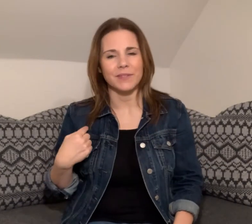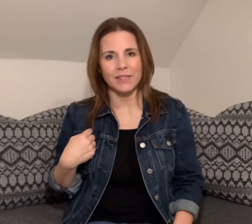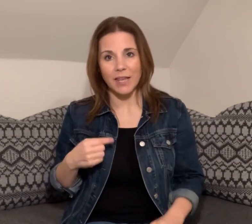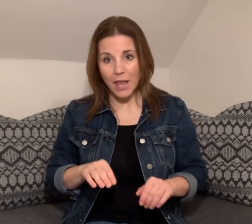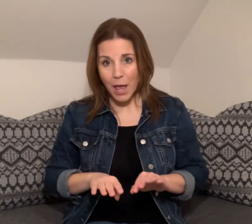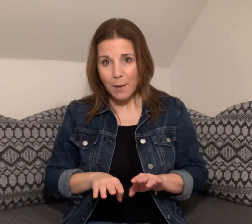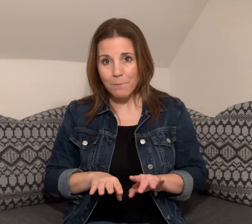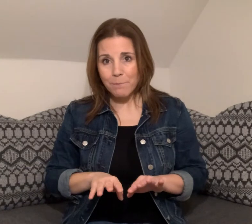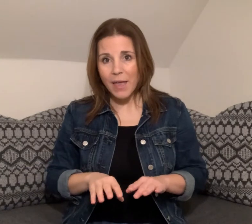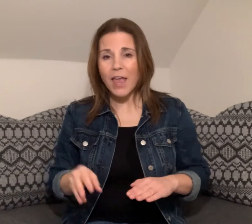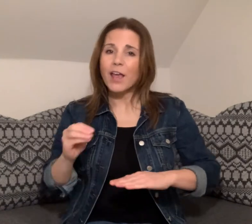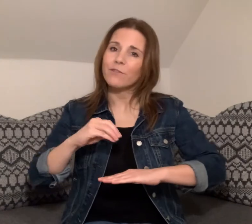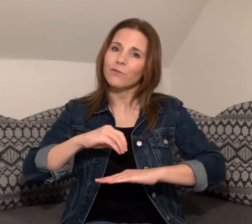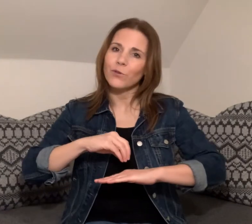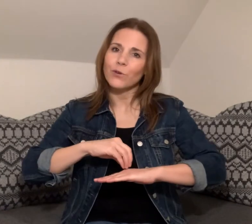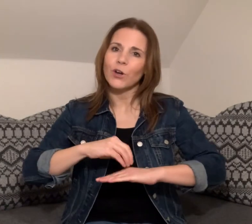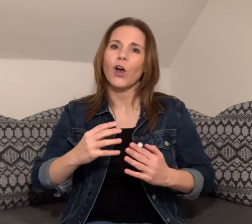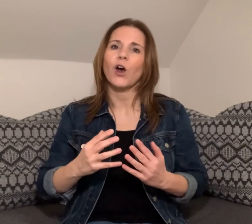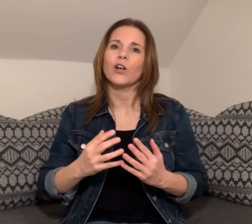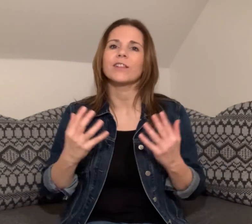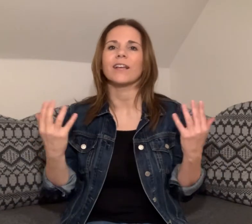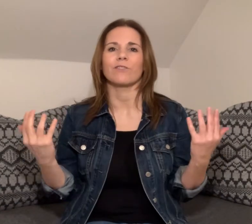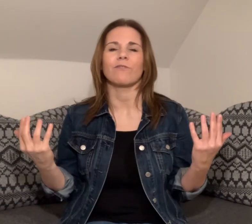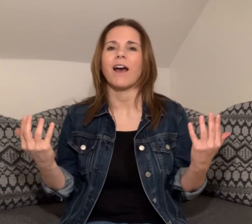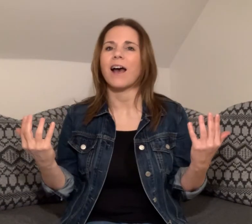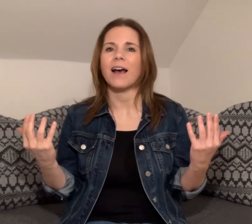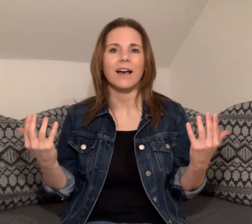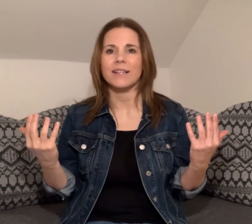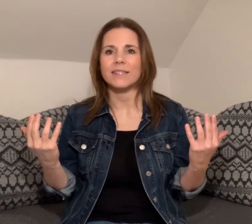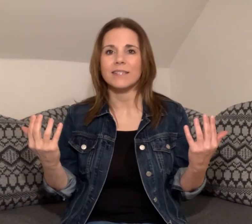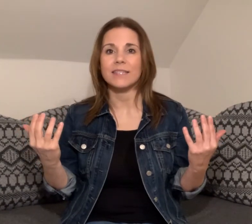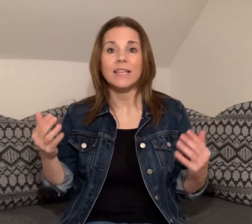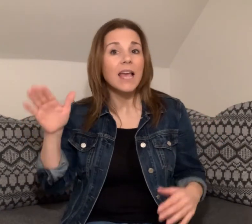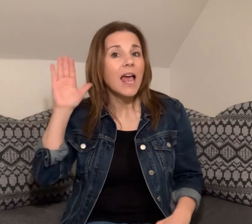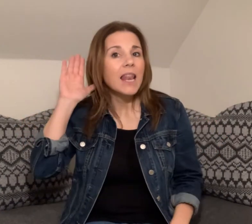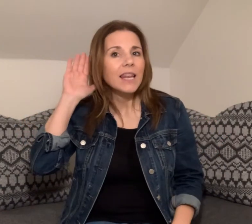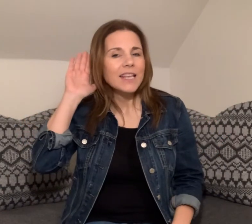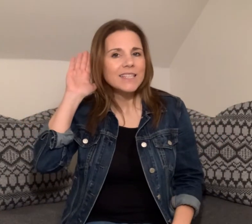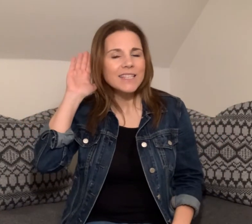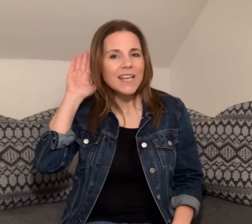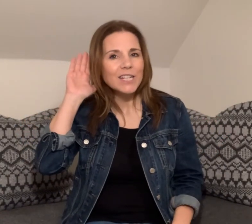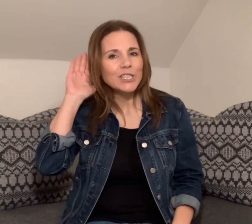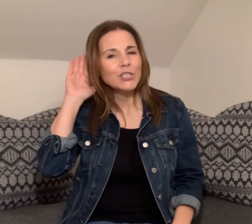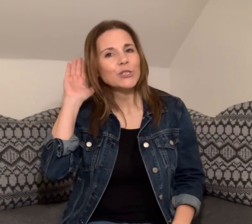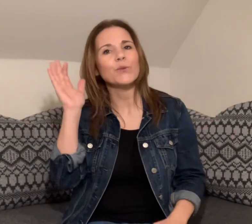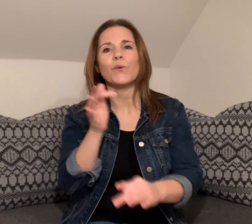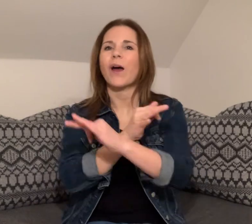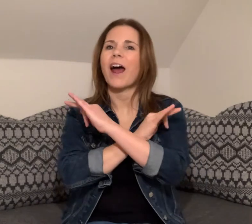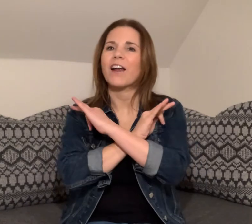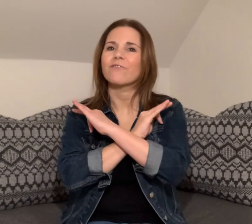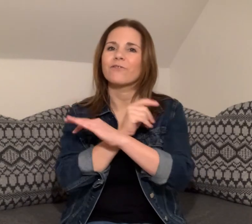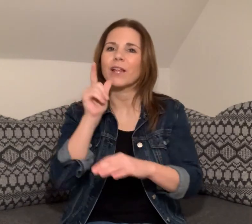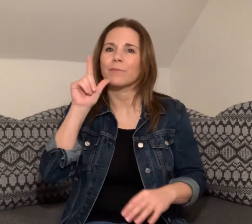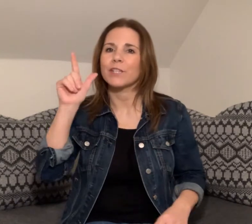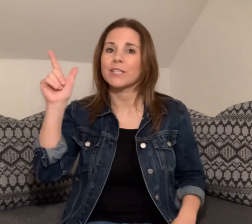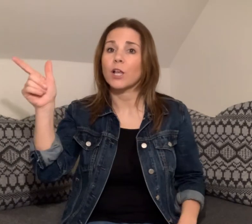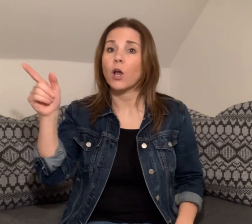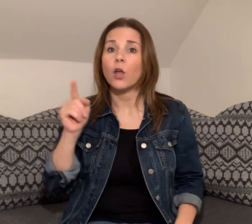Barefoot on the grass Listening to our favorite song